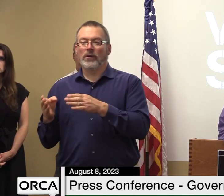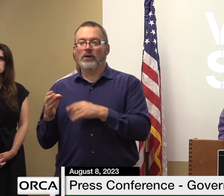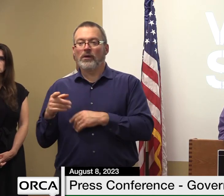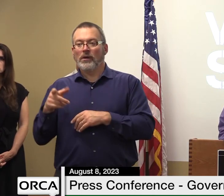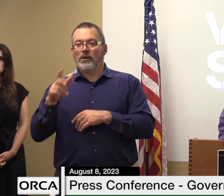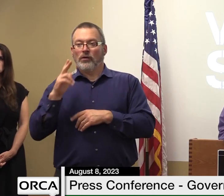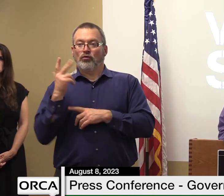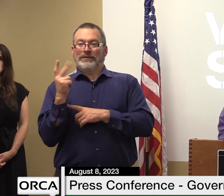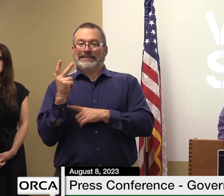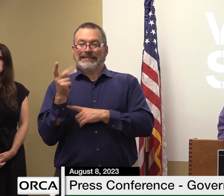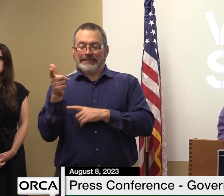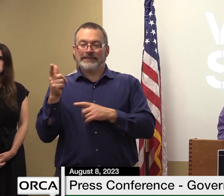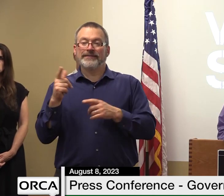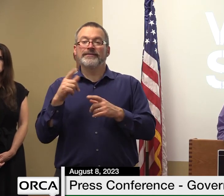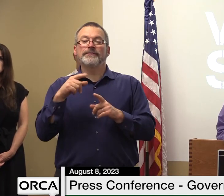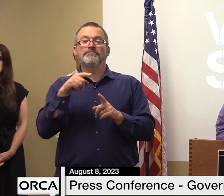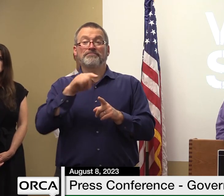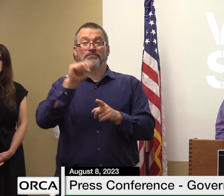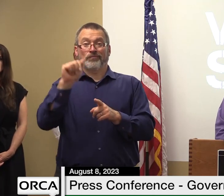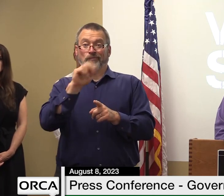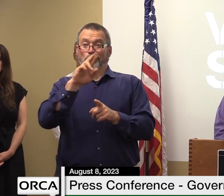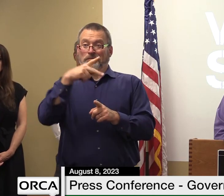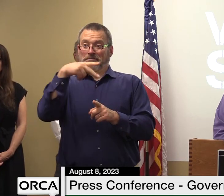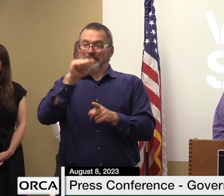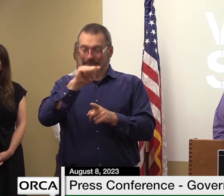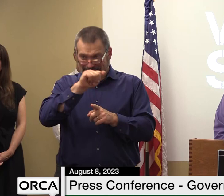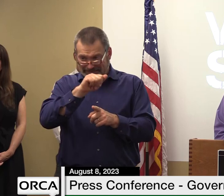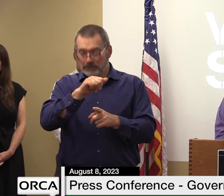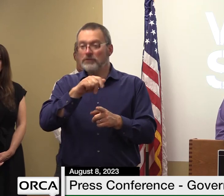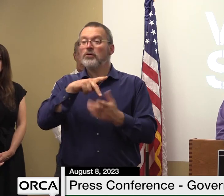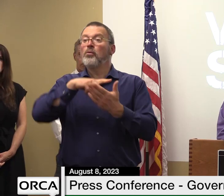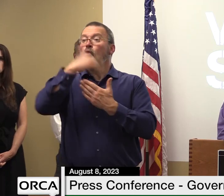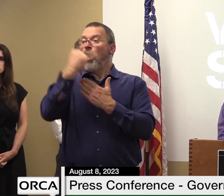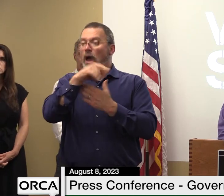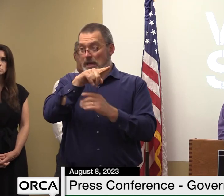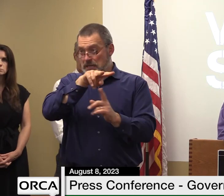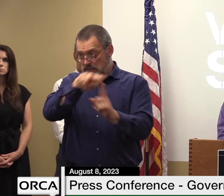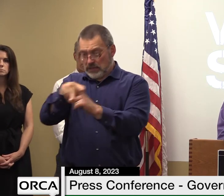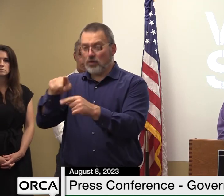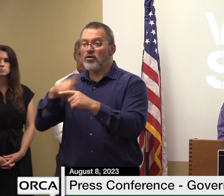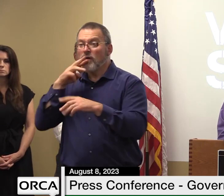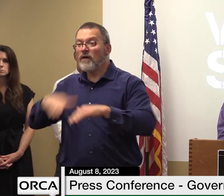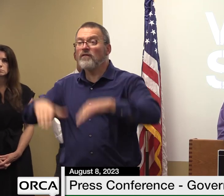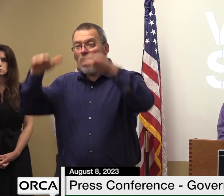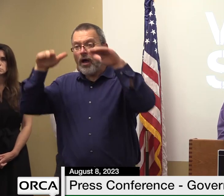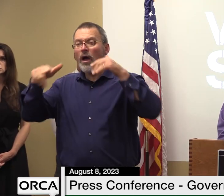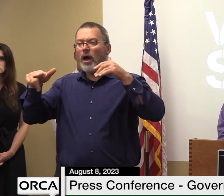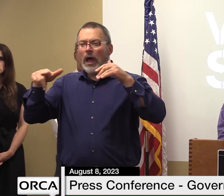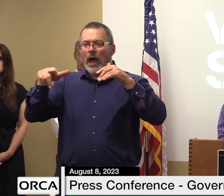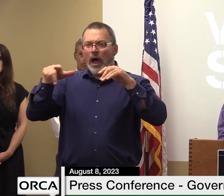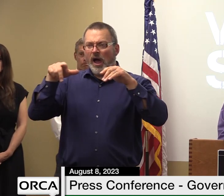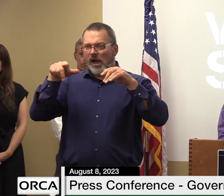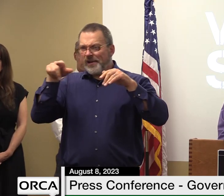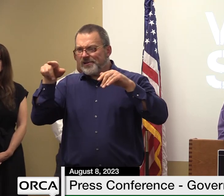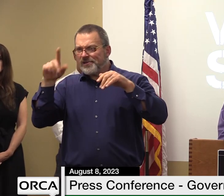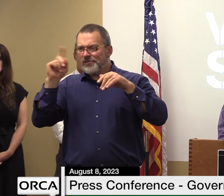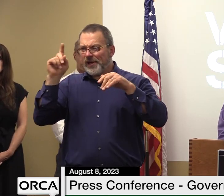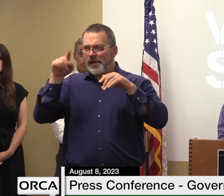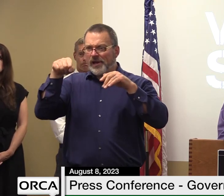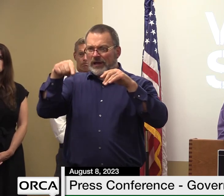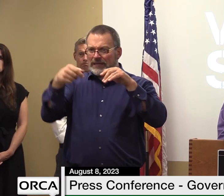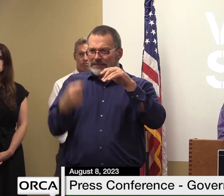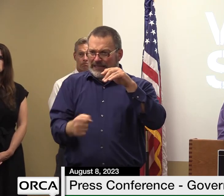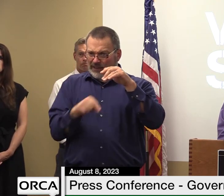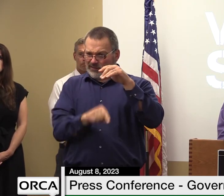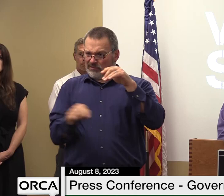ravaged areas as opposed to like southern vermont like are do you see that communities might lose out or uh you know yeah